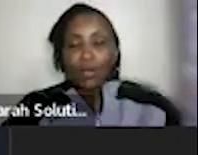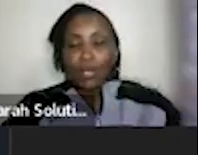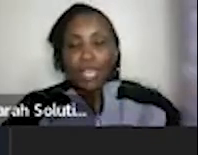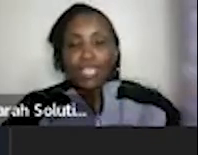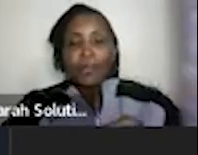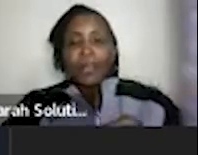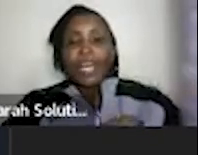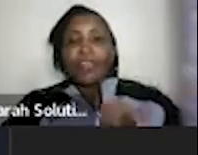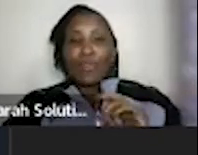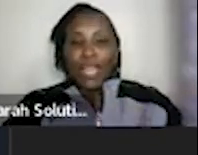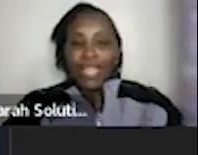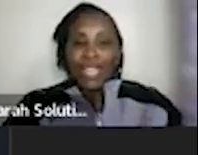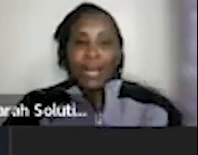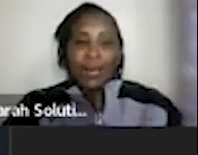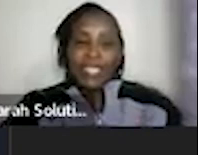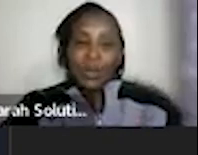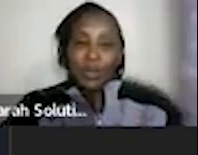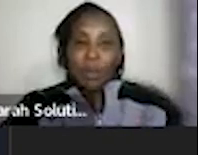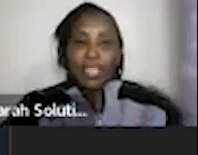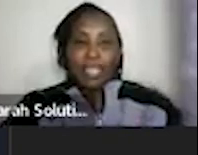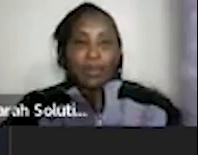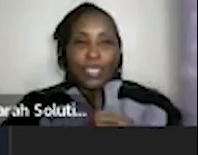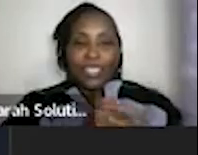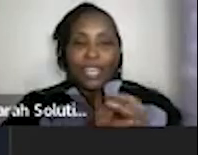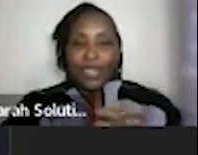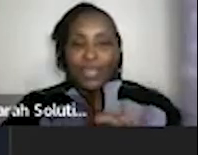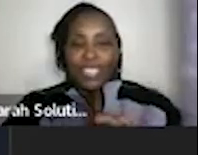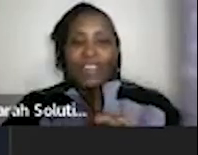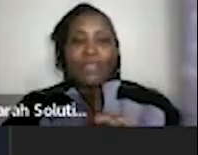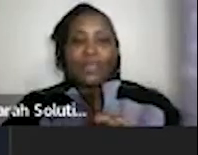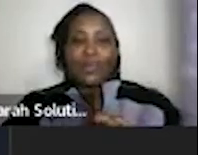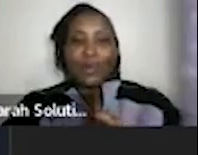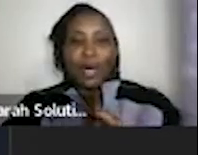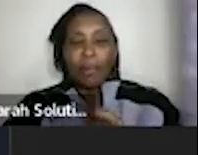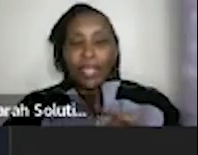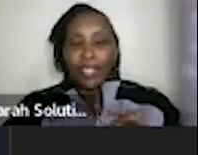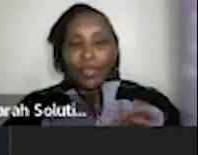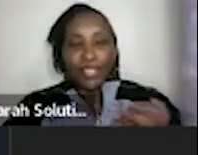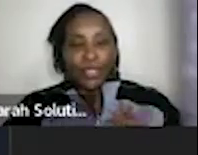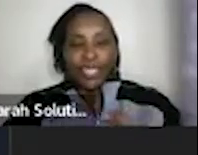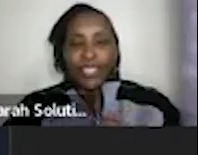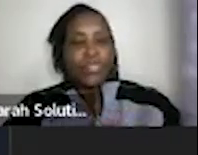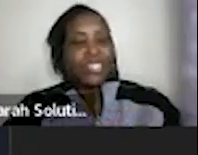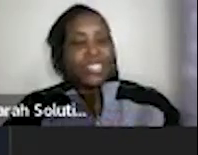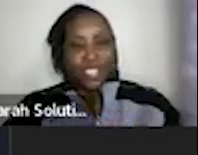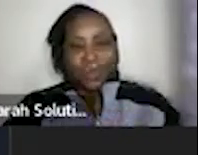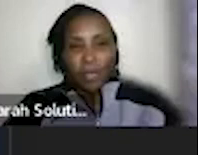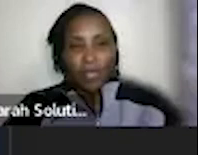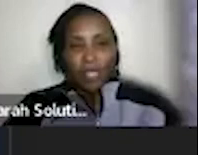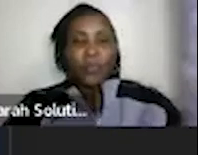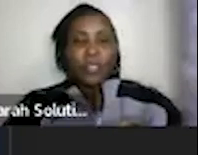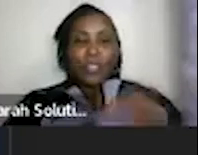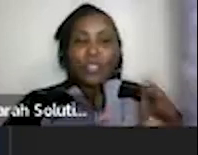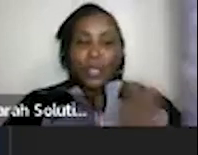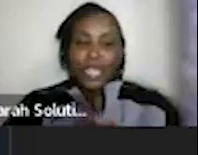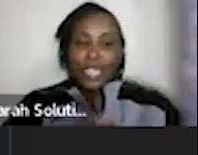offer coastal snacks uh if you attend our tea you remember they brought us cashew nuts everyone took home a packet of cashew nuts that was delicious my